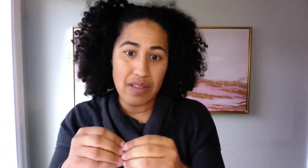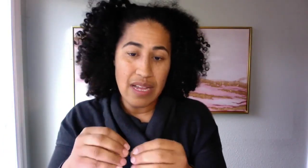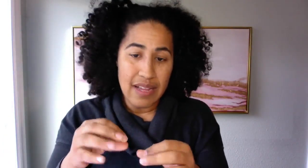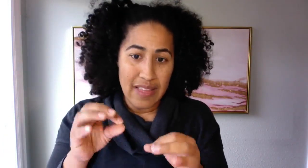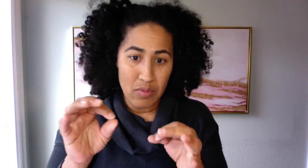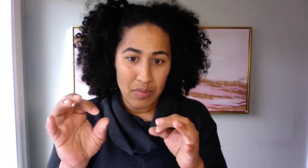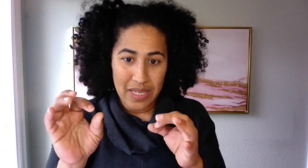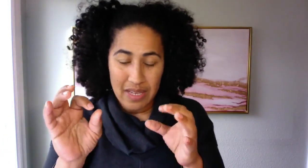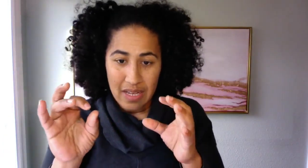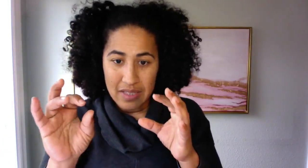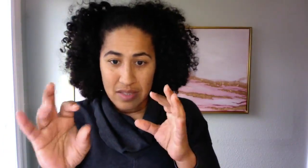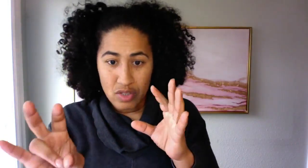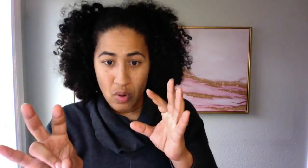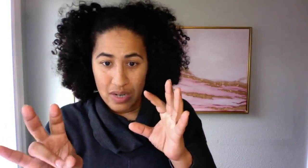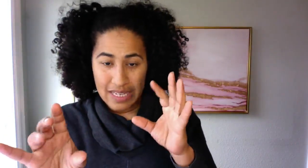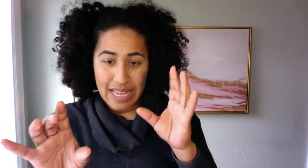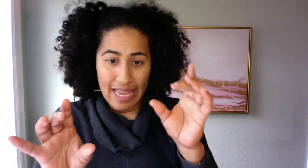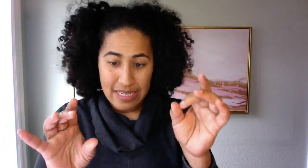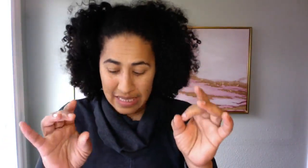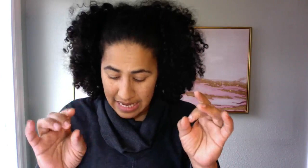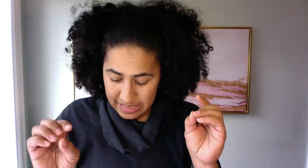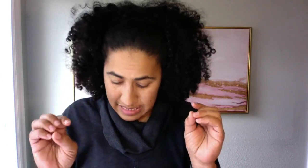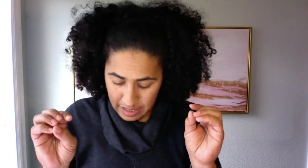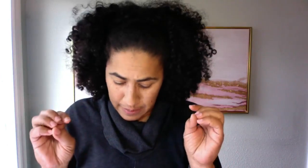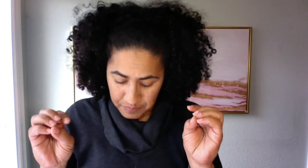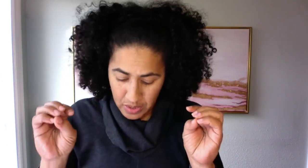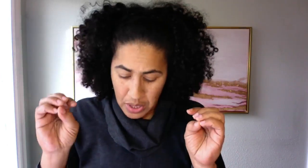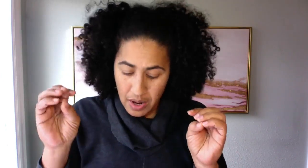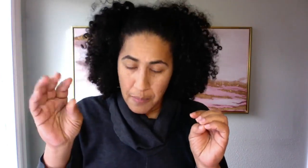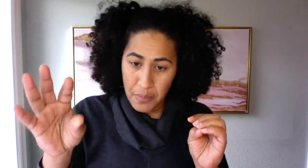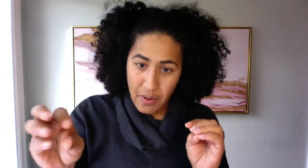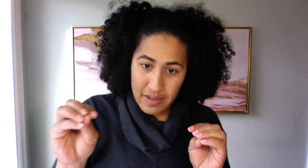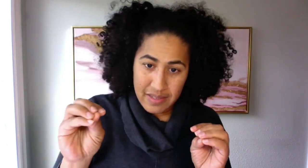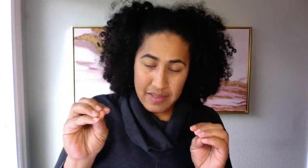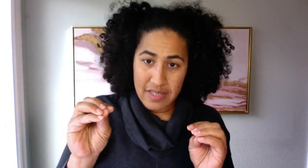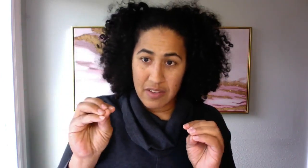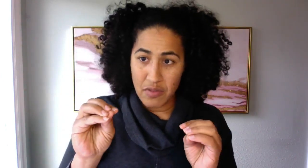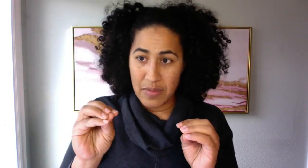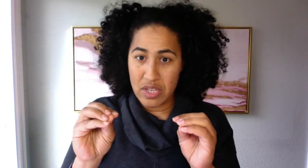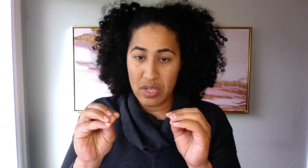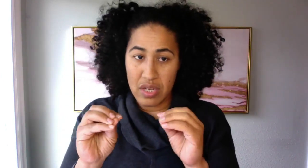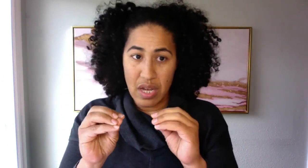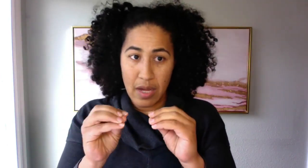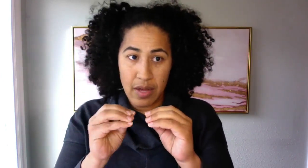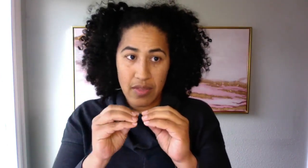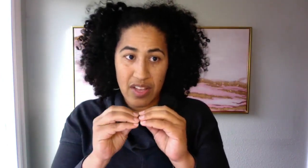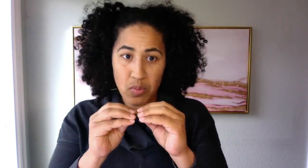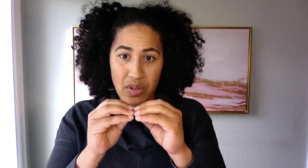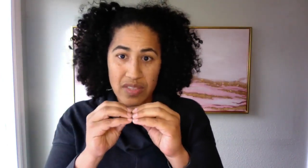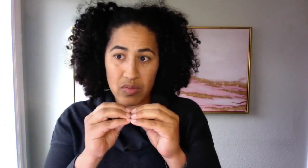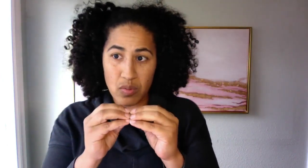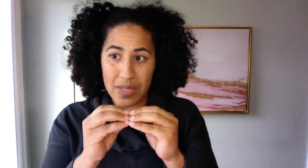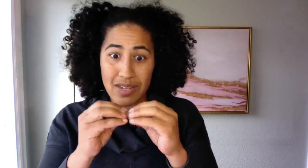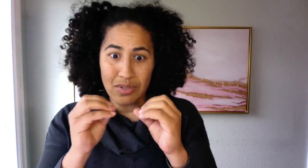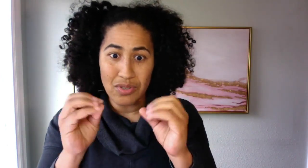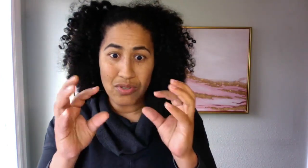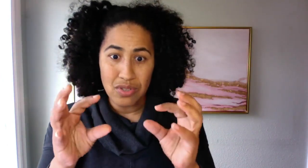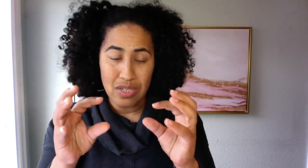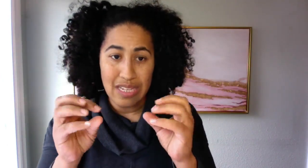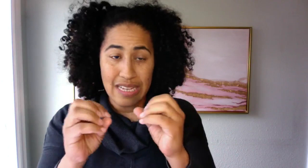they will be sorted, analyzed, um, uh, process the information. Uh, that's where things will be understood and